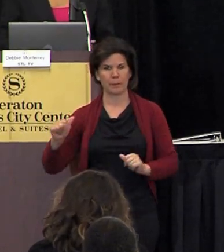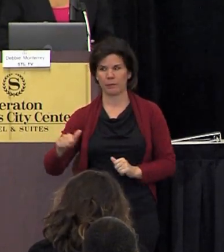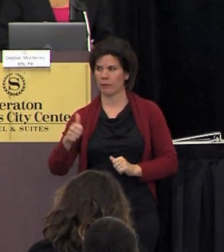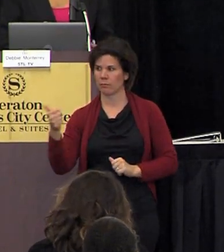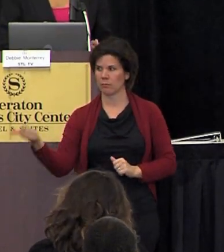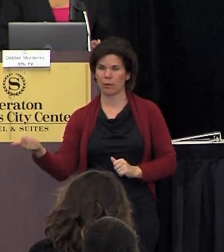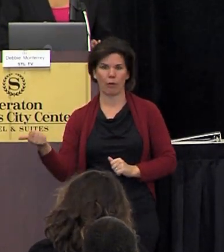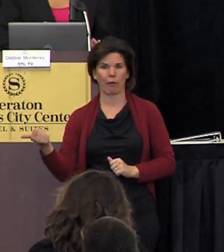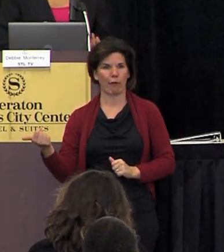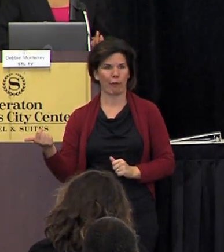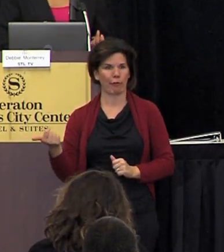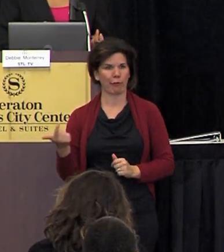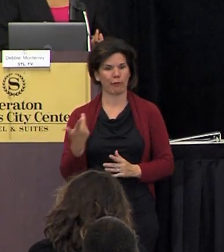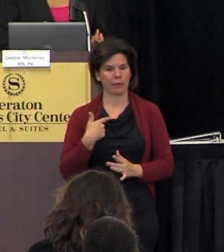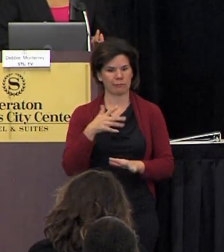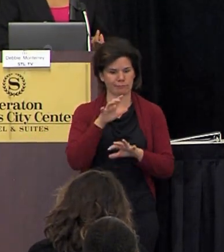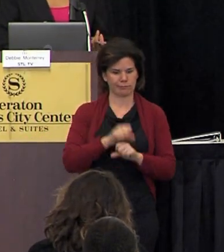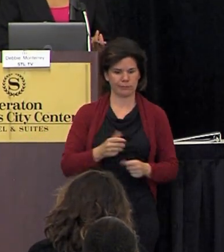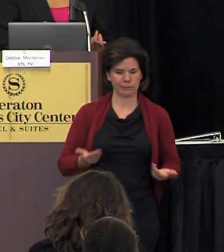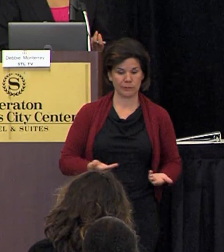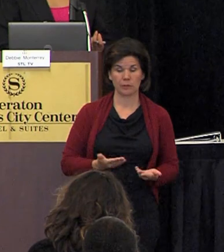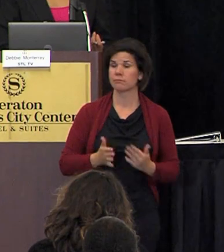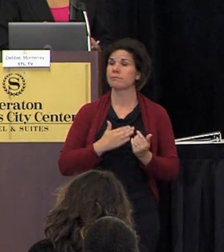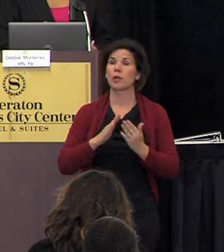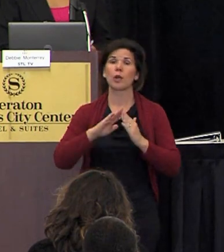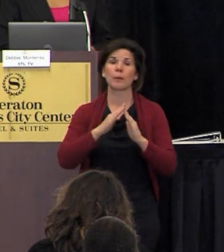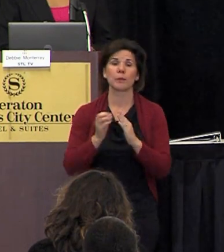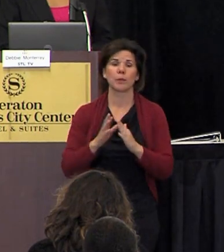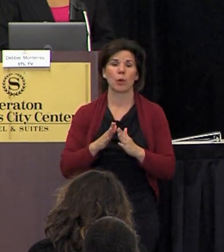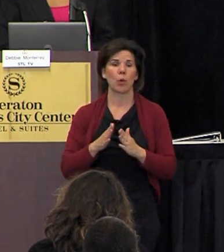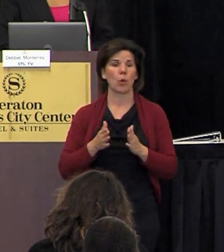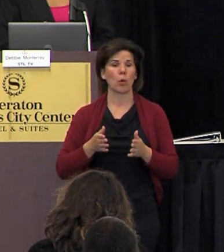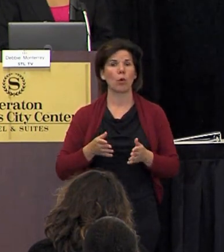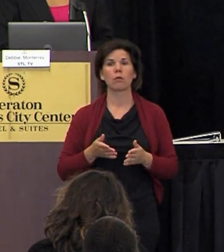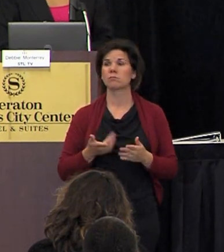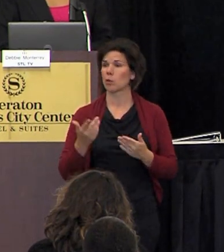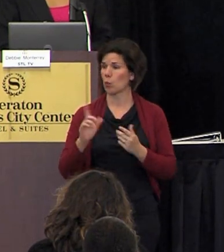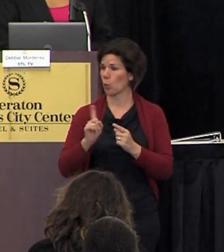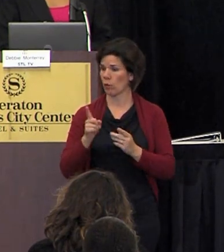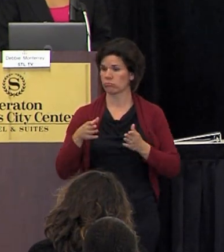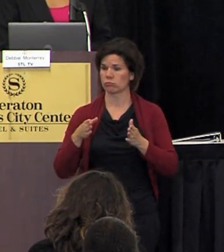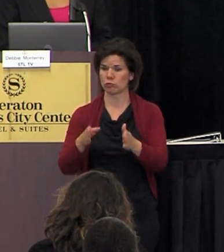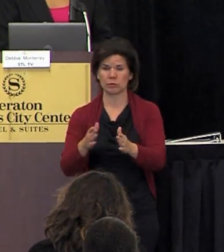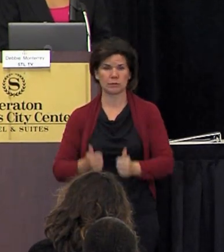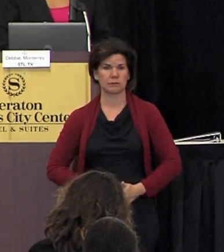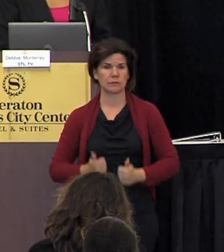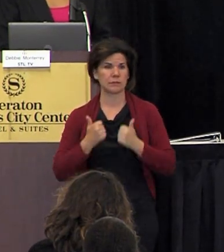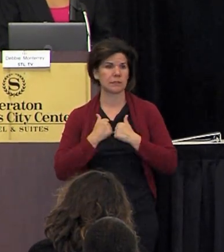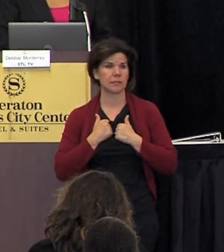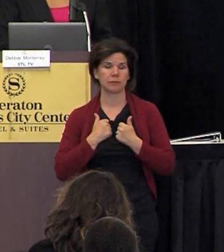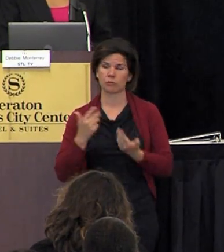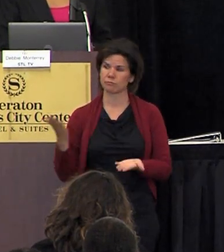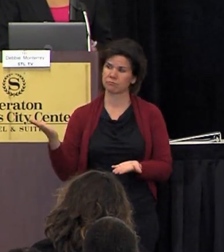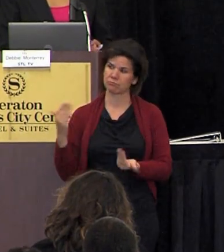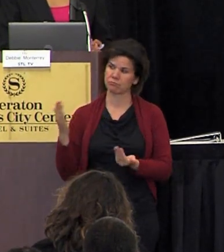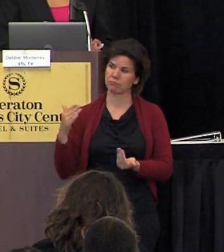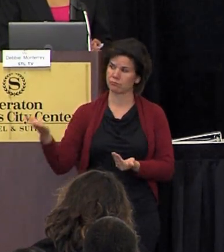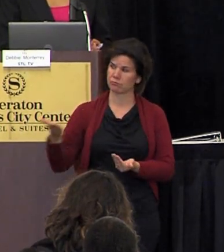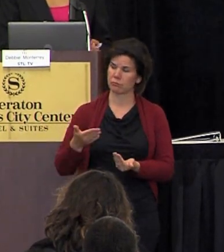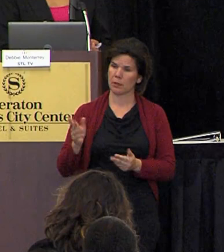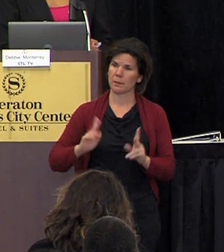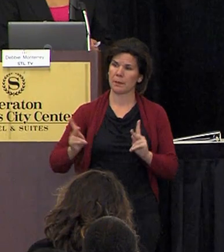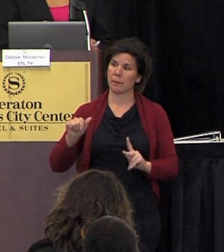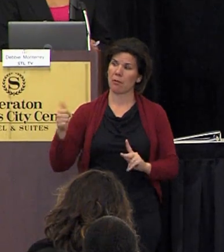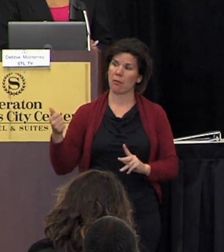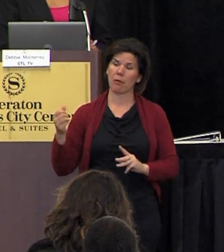where we're used to whether it's our community or the street we're comfortable with living and inviting people from other